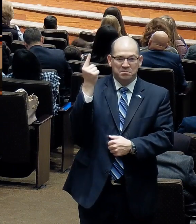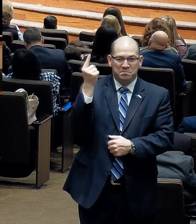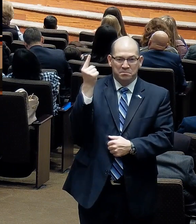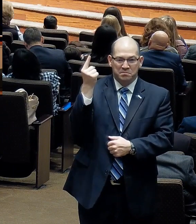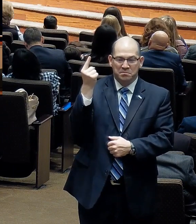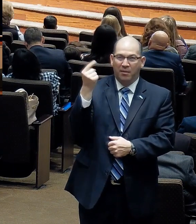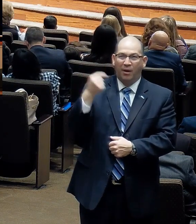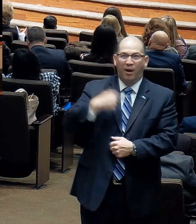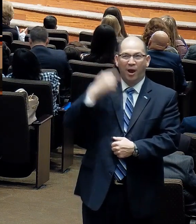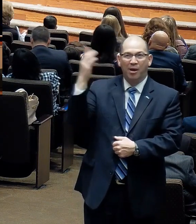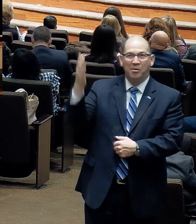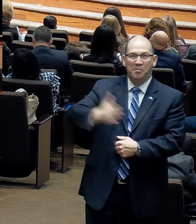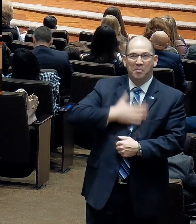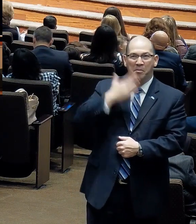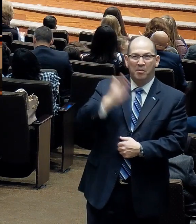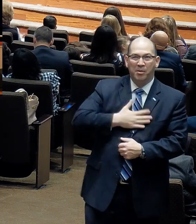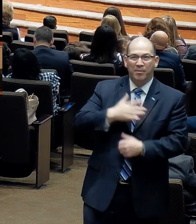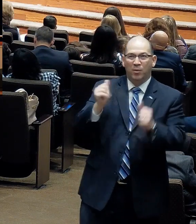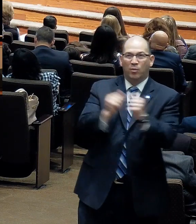when I have a trial.